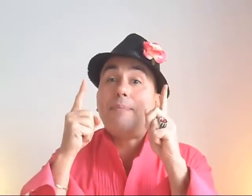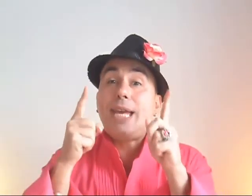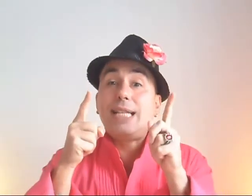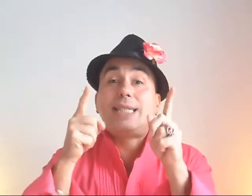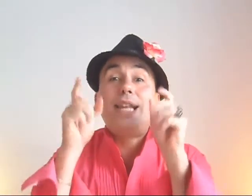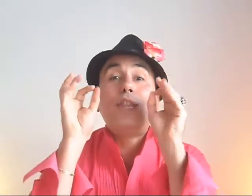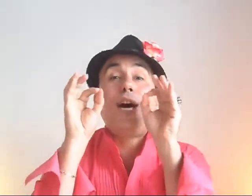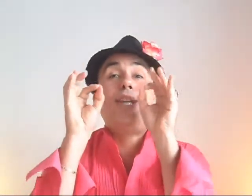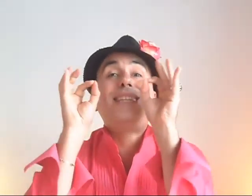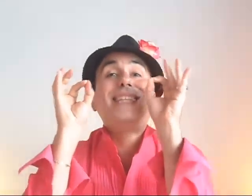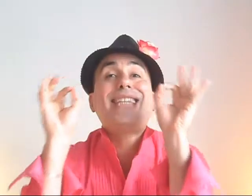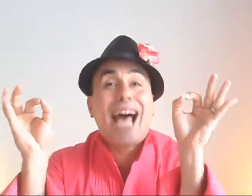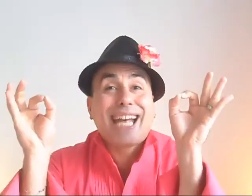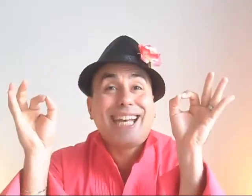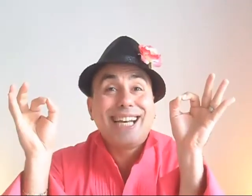means the tag.